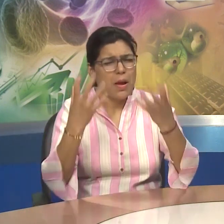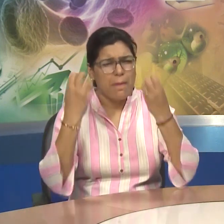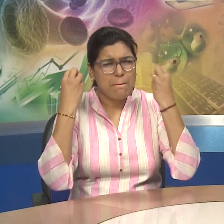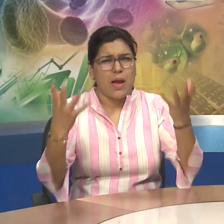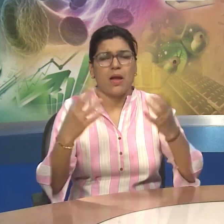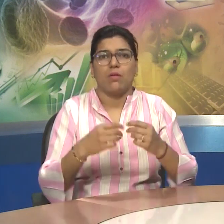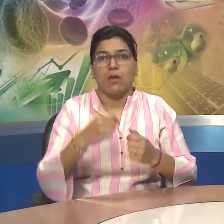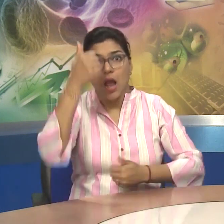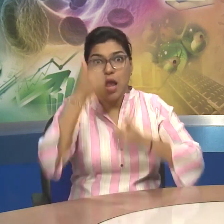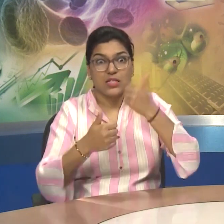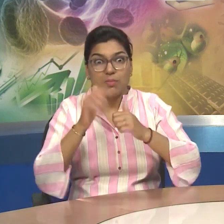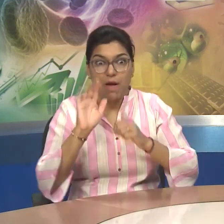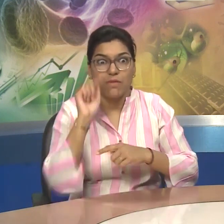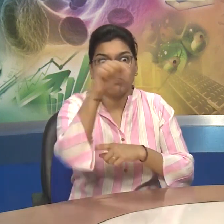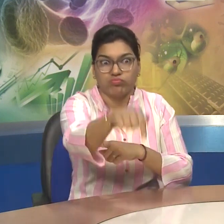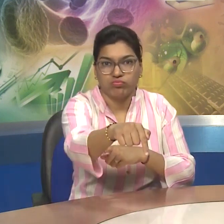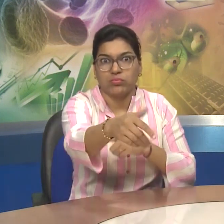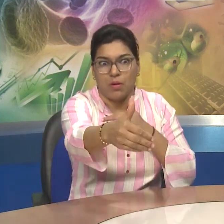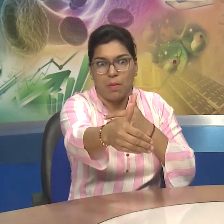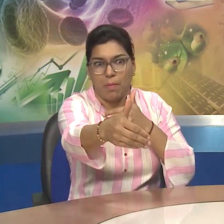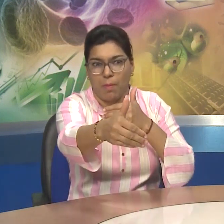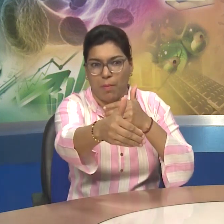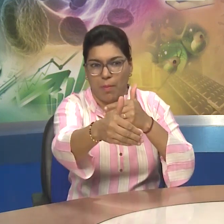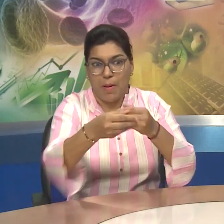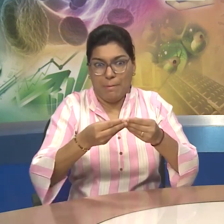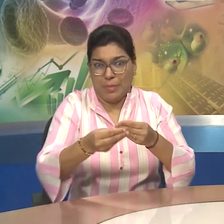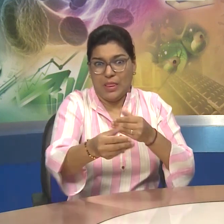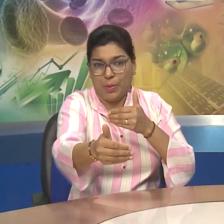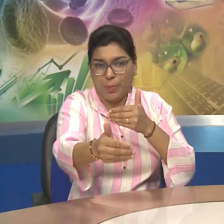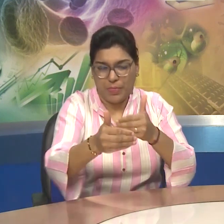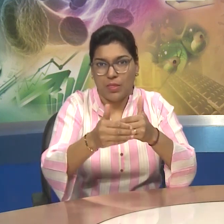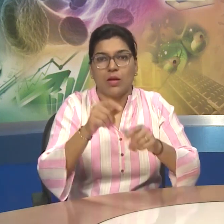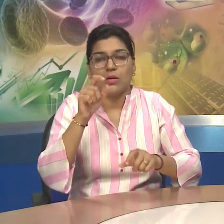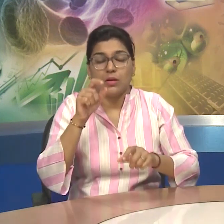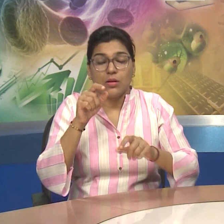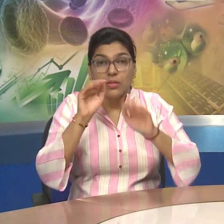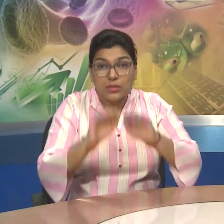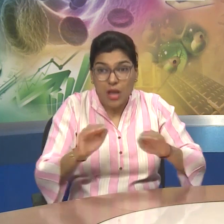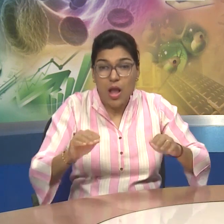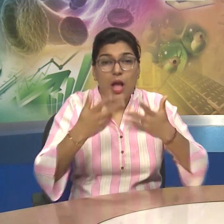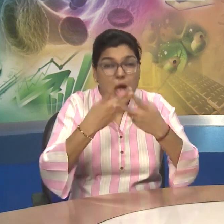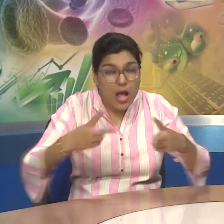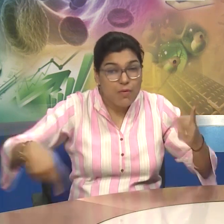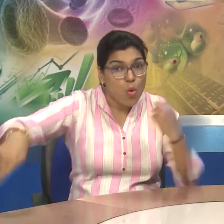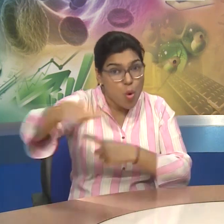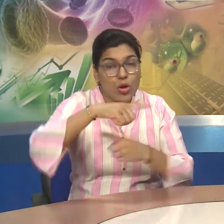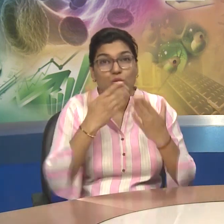lesson Now, let's begin with the lesson